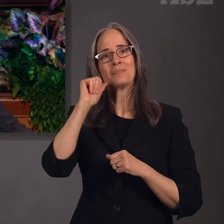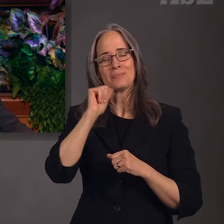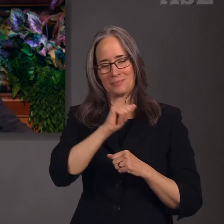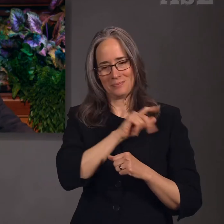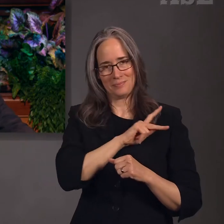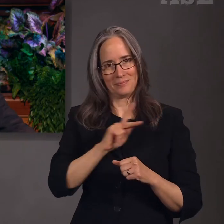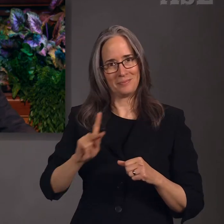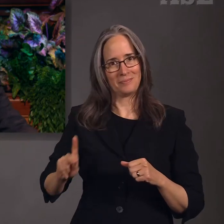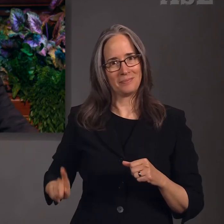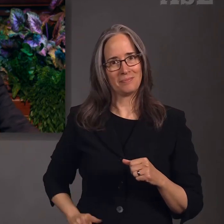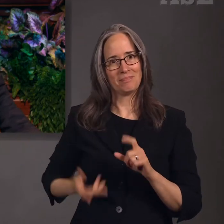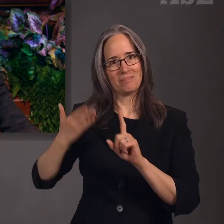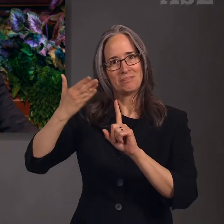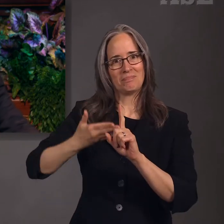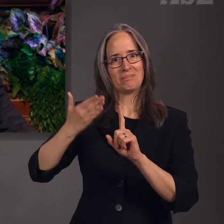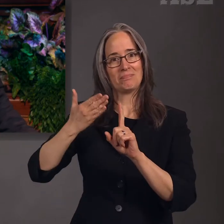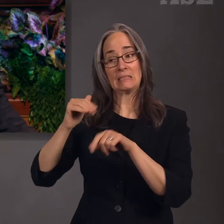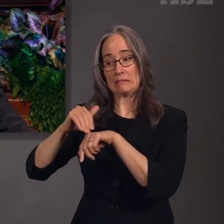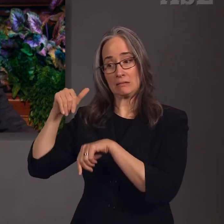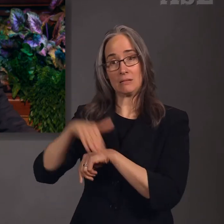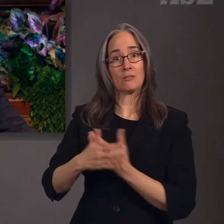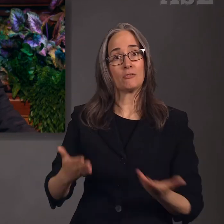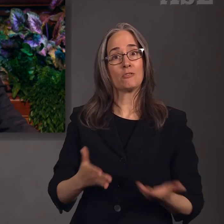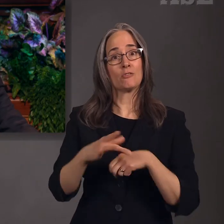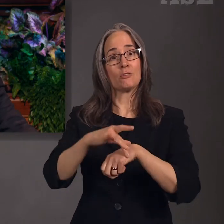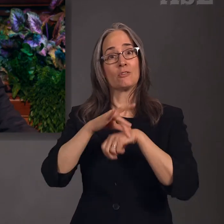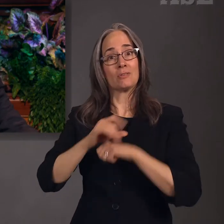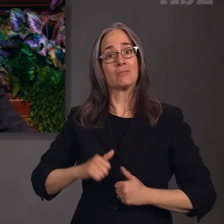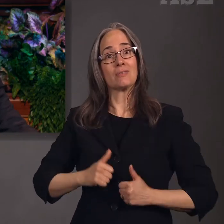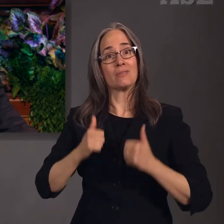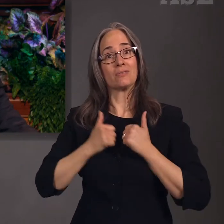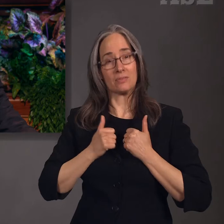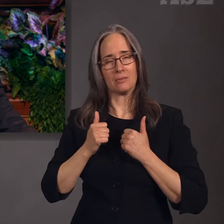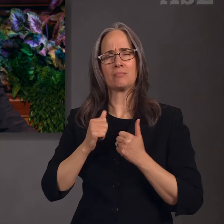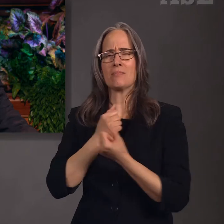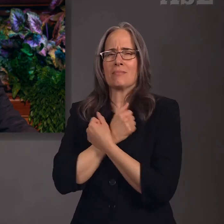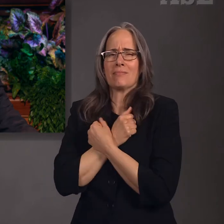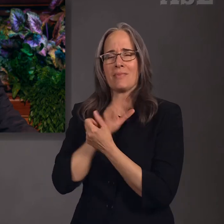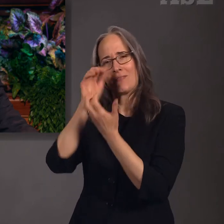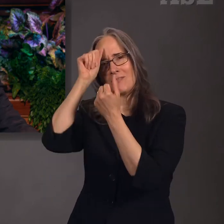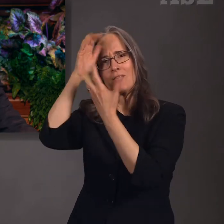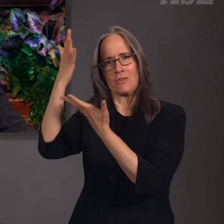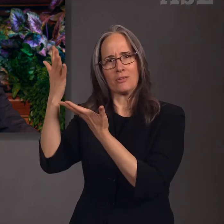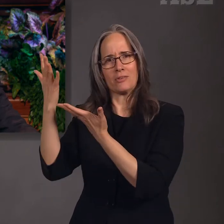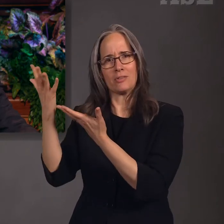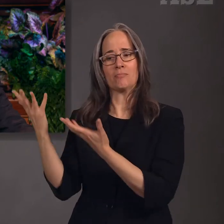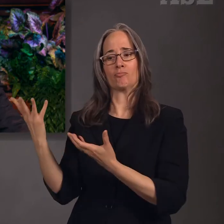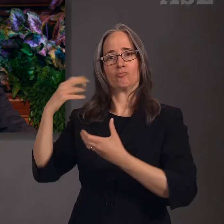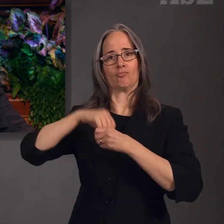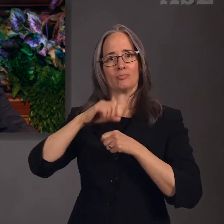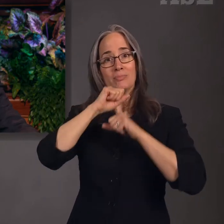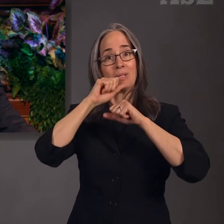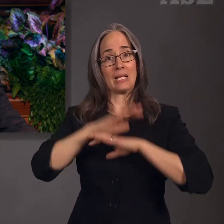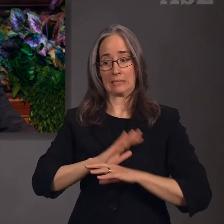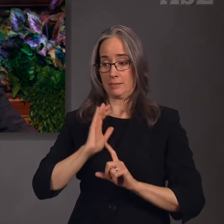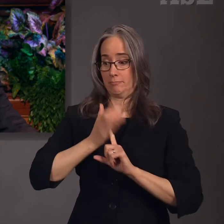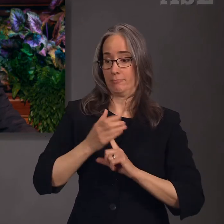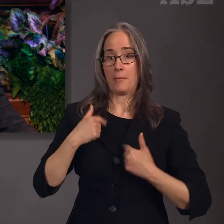We have been sent to mortality by a loving Heavenly Father to enjoy the blessing of a body that would become